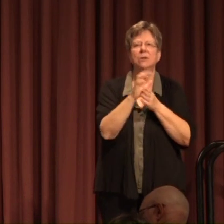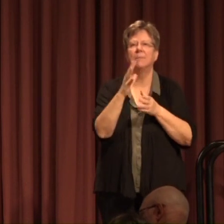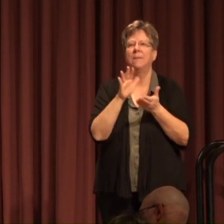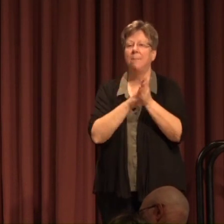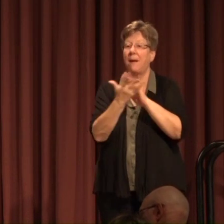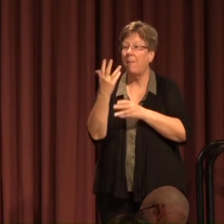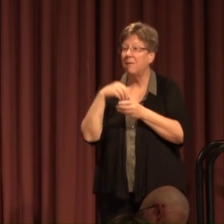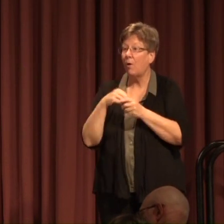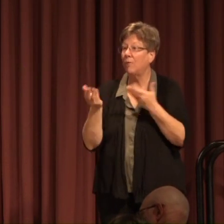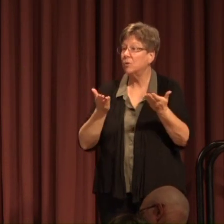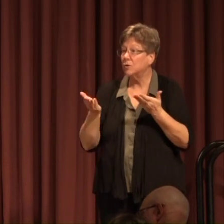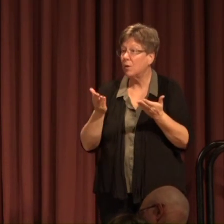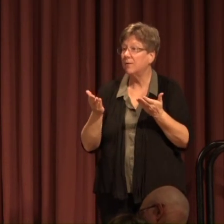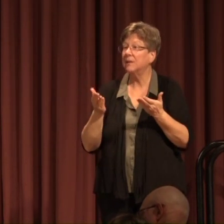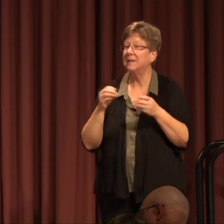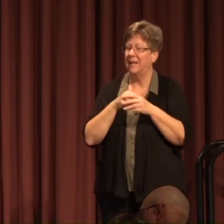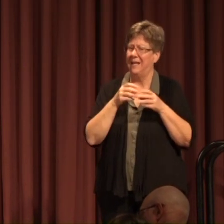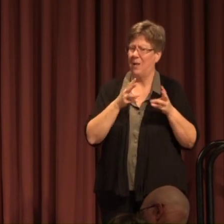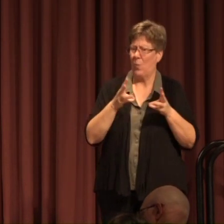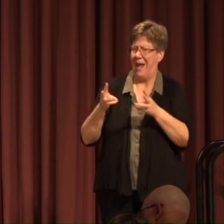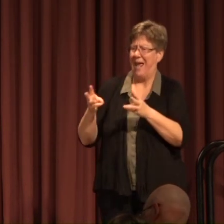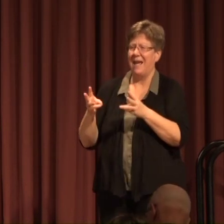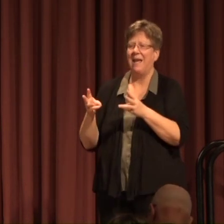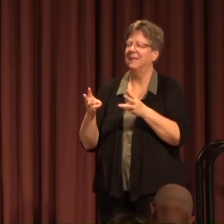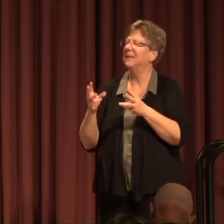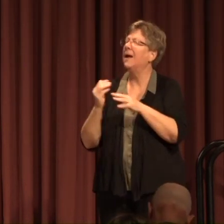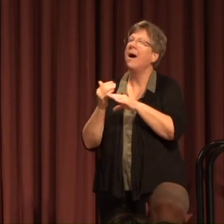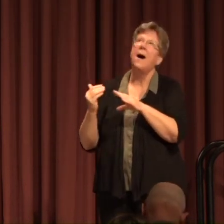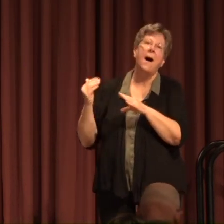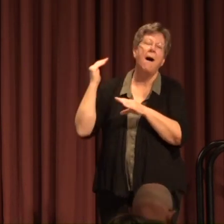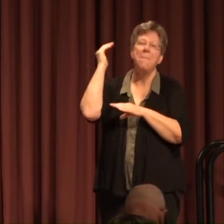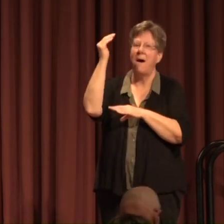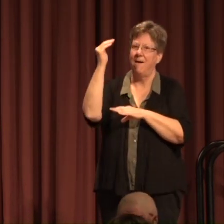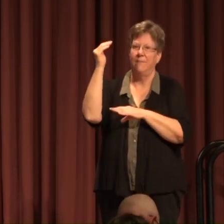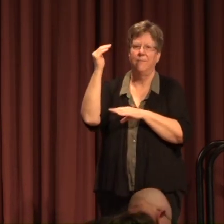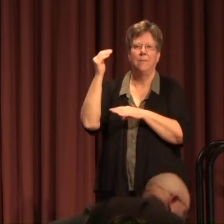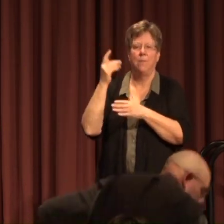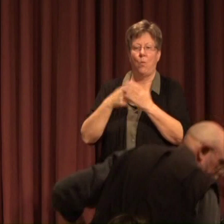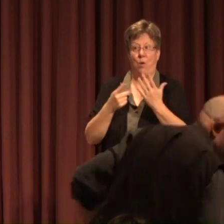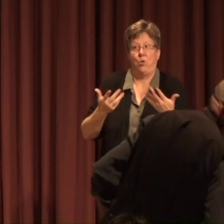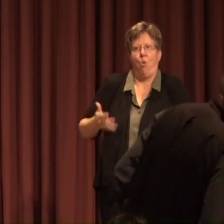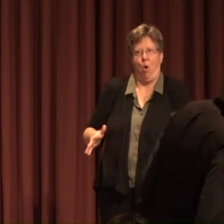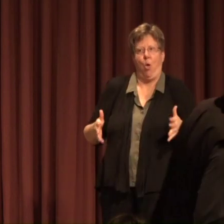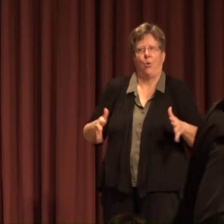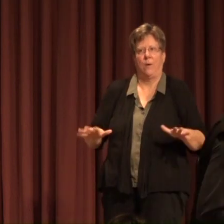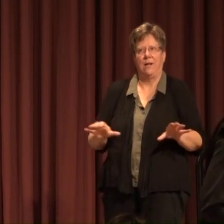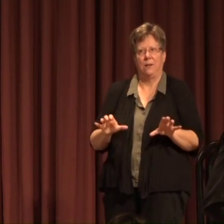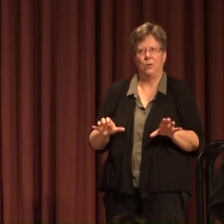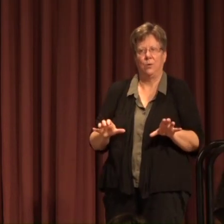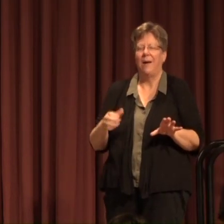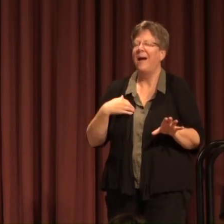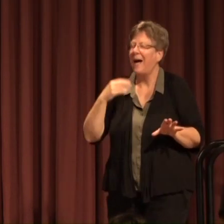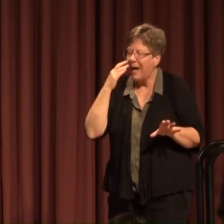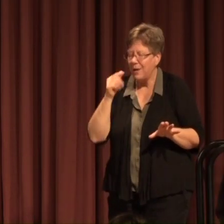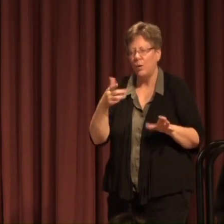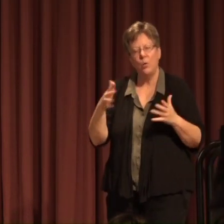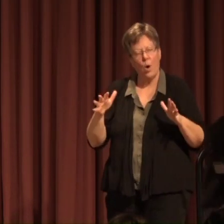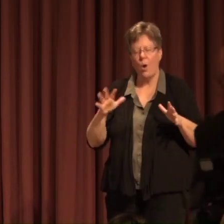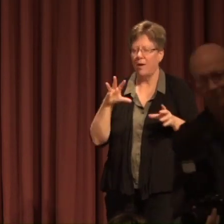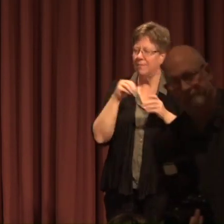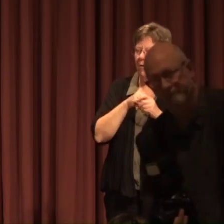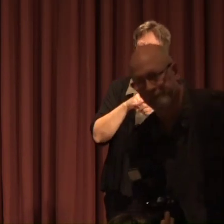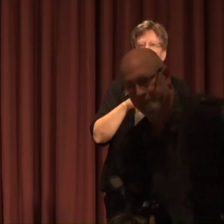service In ways even above and beyond the many ways you already do Which are significant and